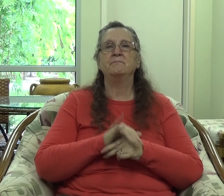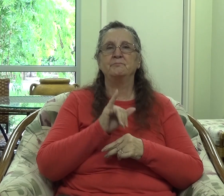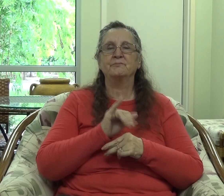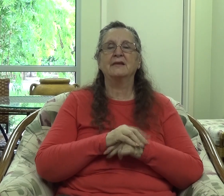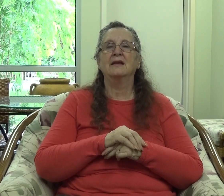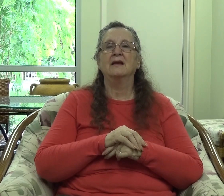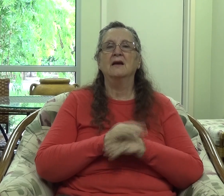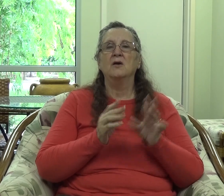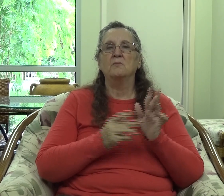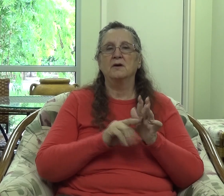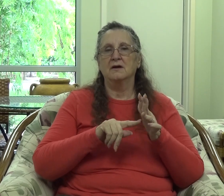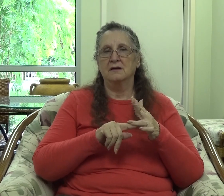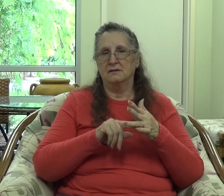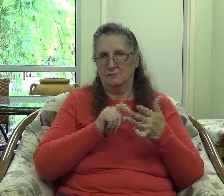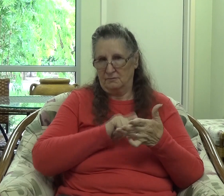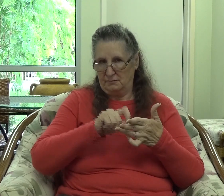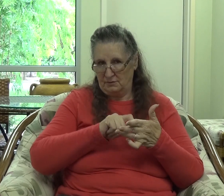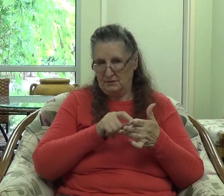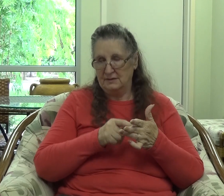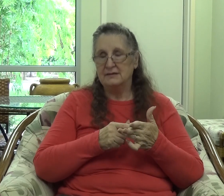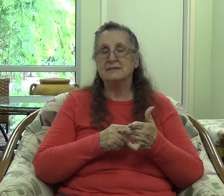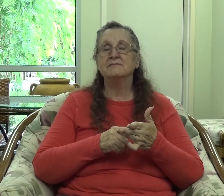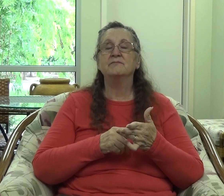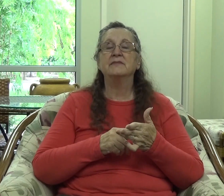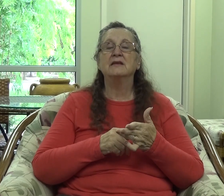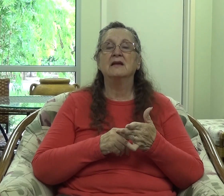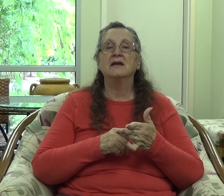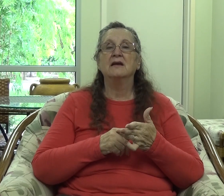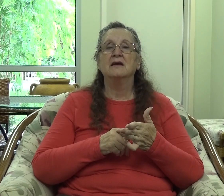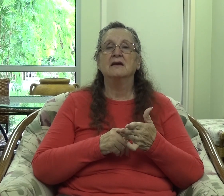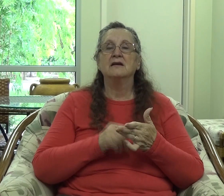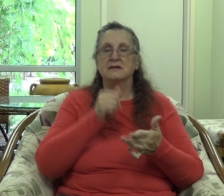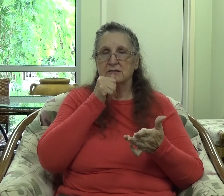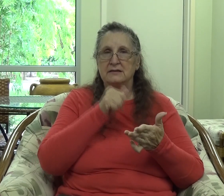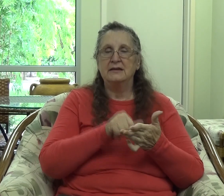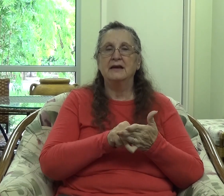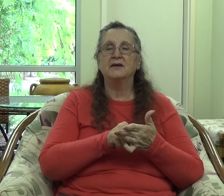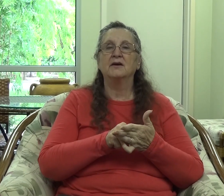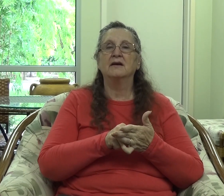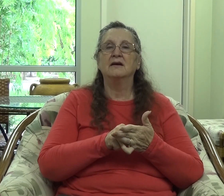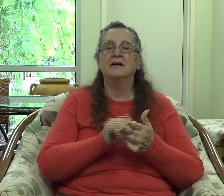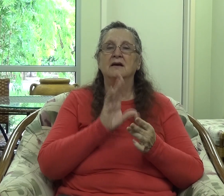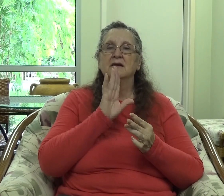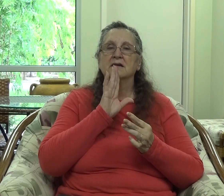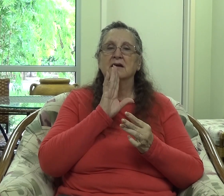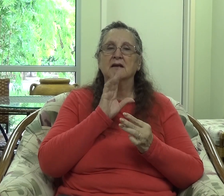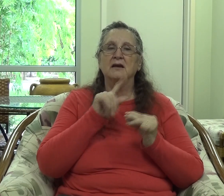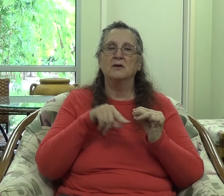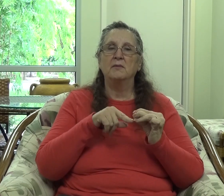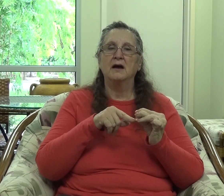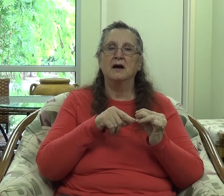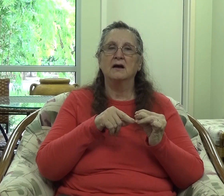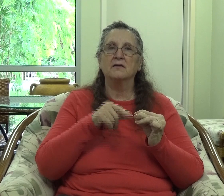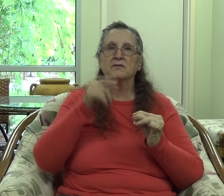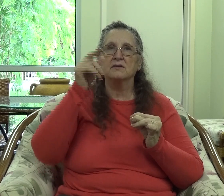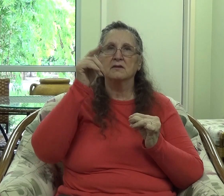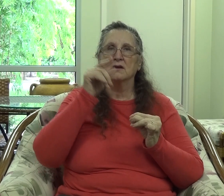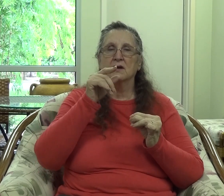he was in his letter he was talking of the work that the Lord had begun in the